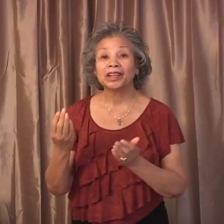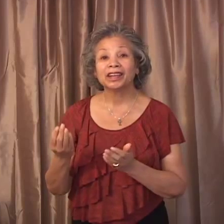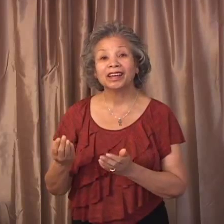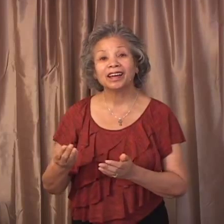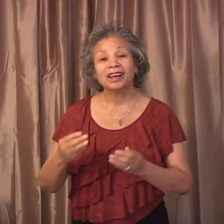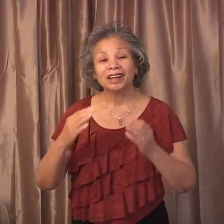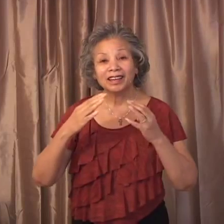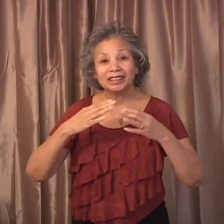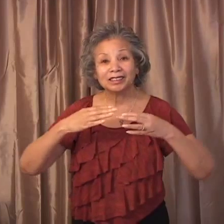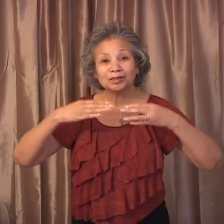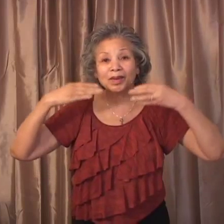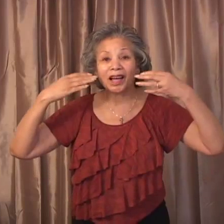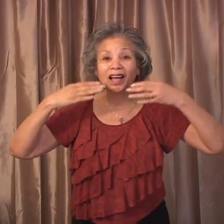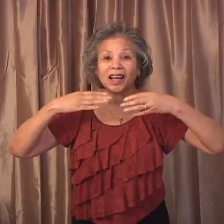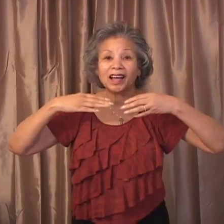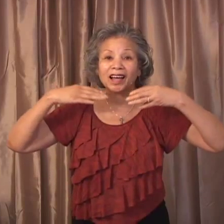a smile.